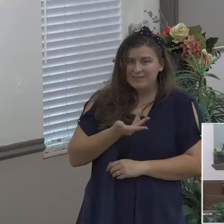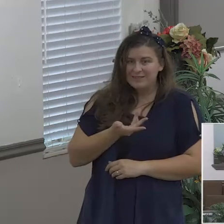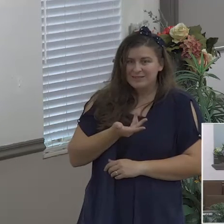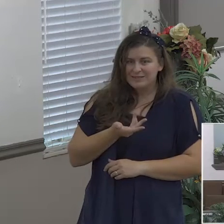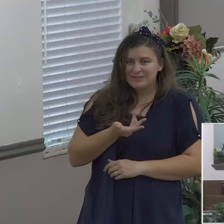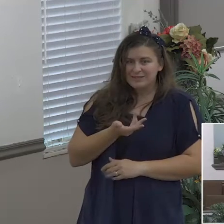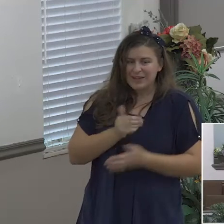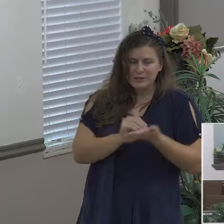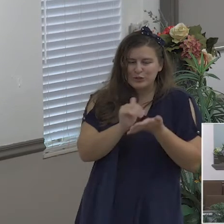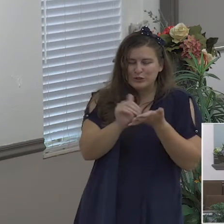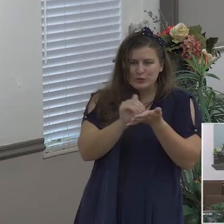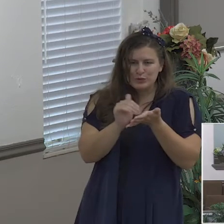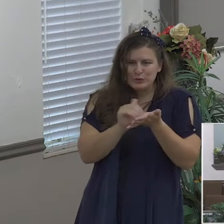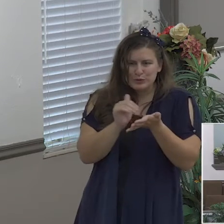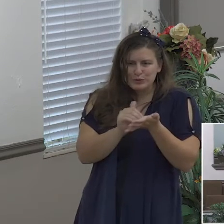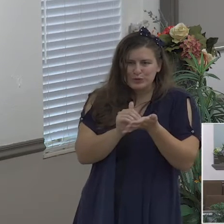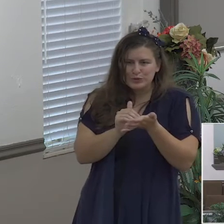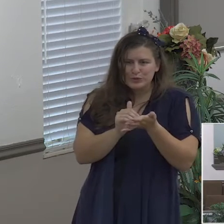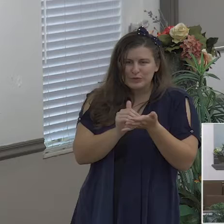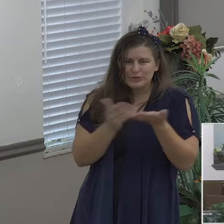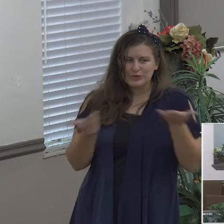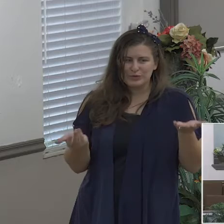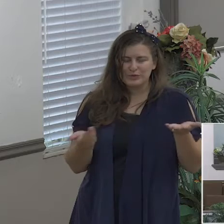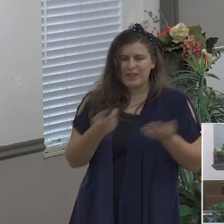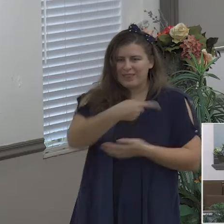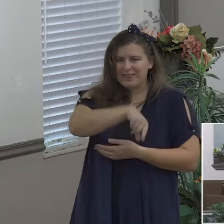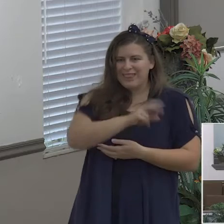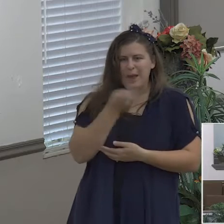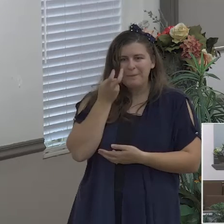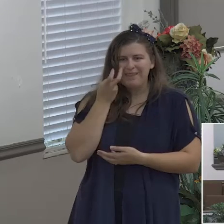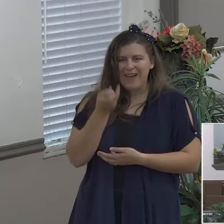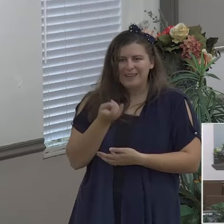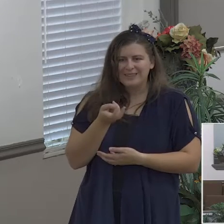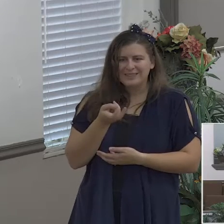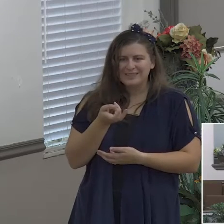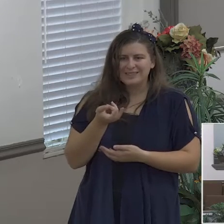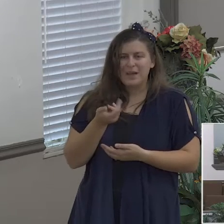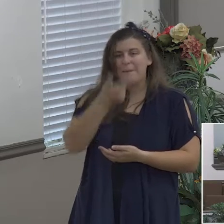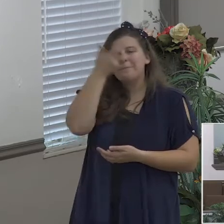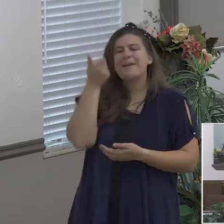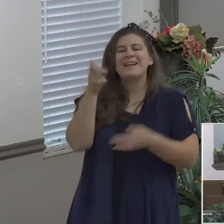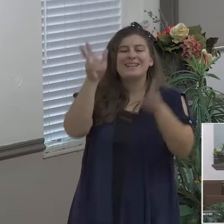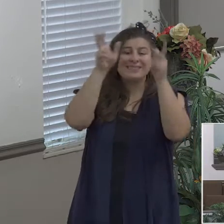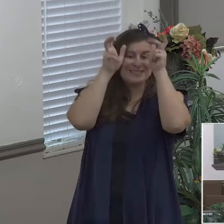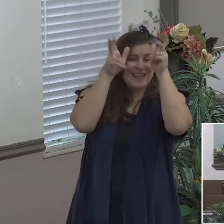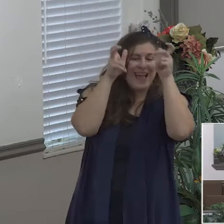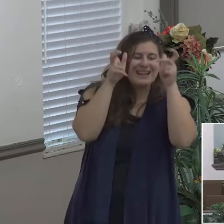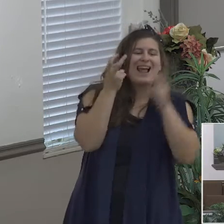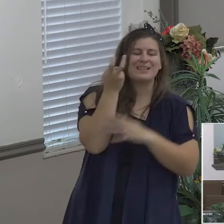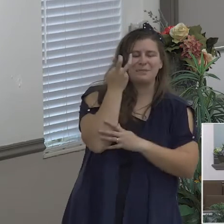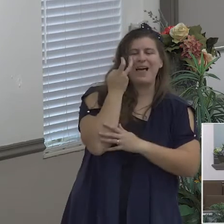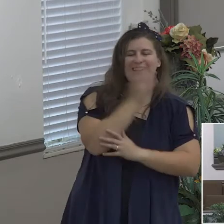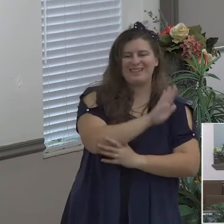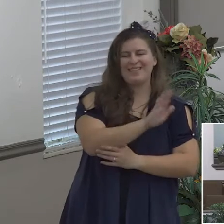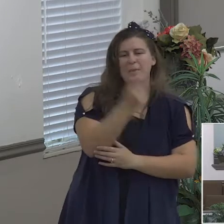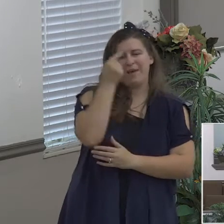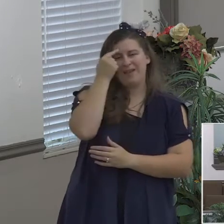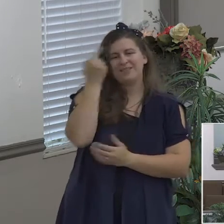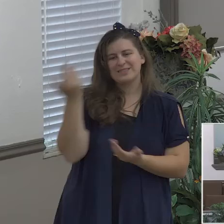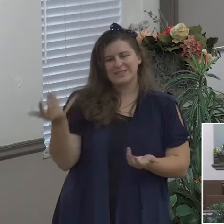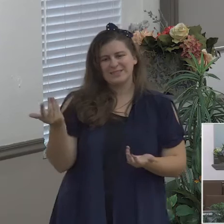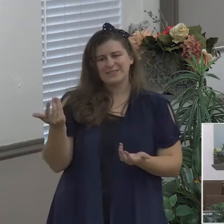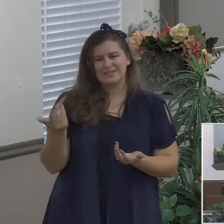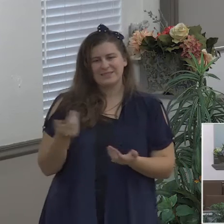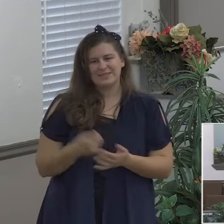and what's happened Satan has blinded their minds to the place where they don't